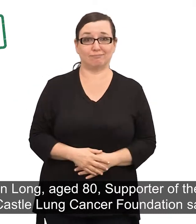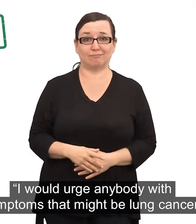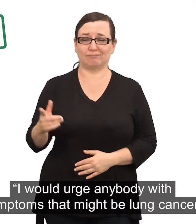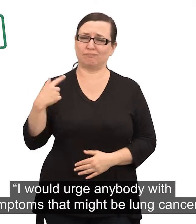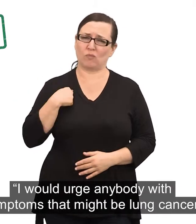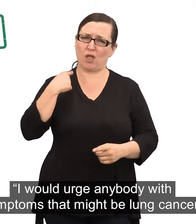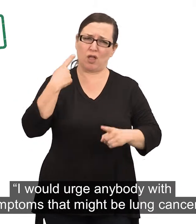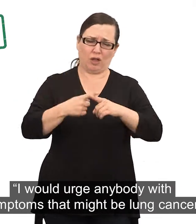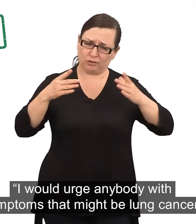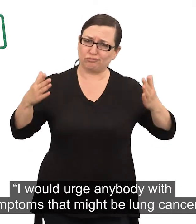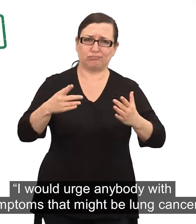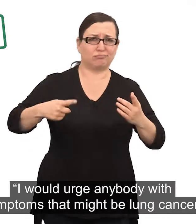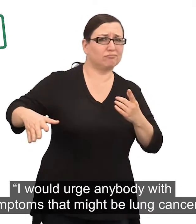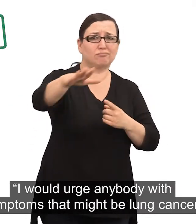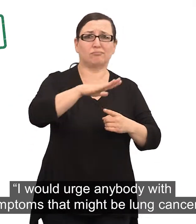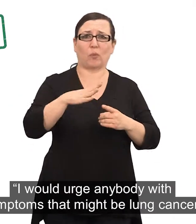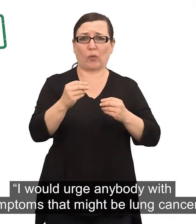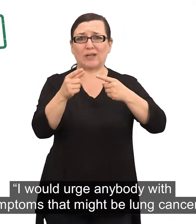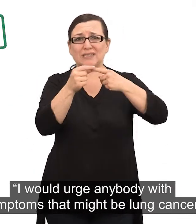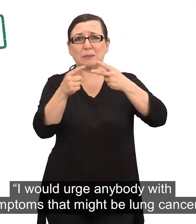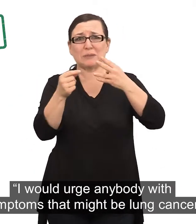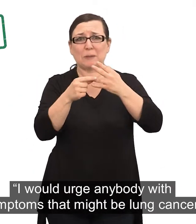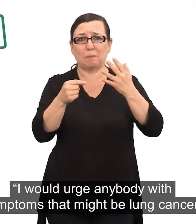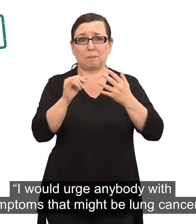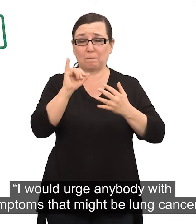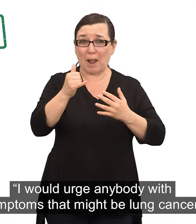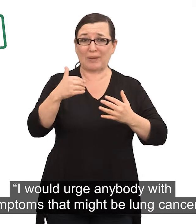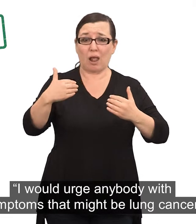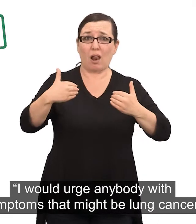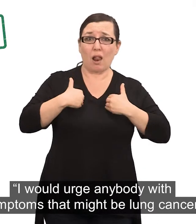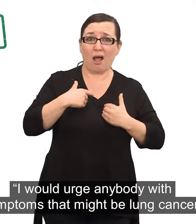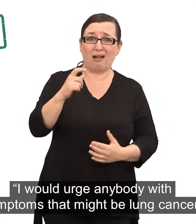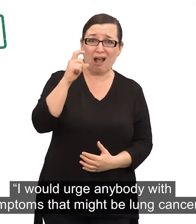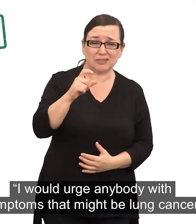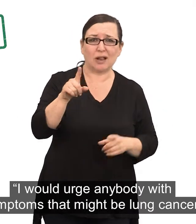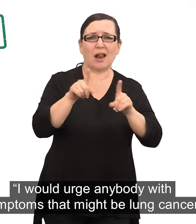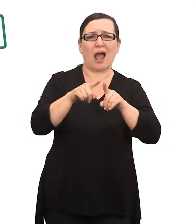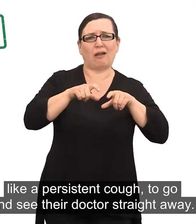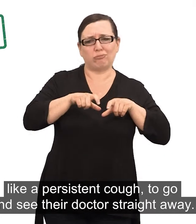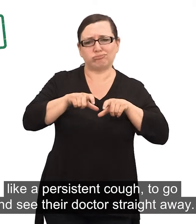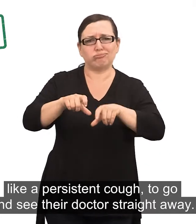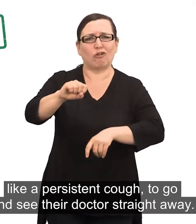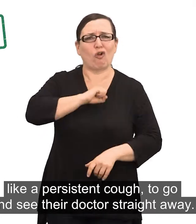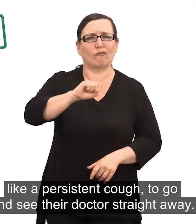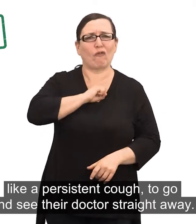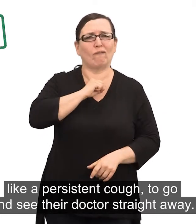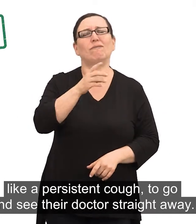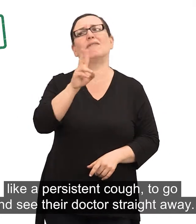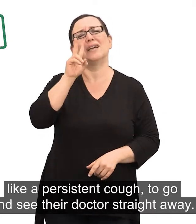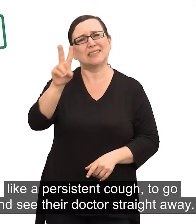I would urge anybody with symptoms that might be lung cancer, like a persistent cough, to go and see